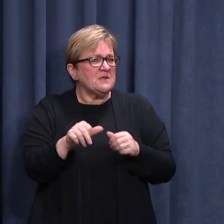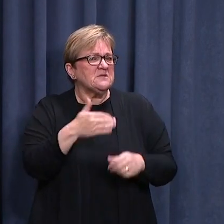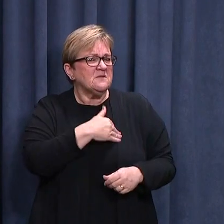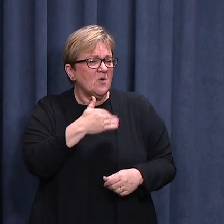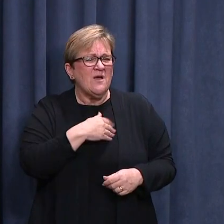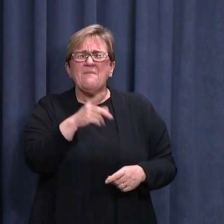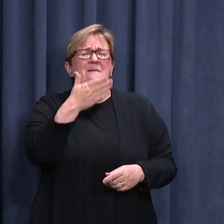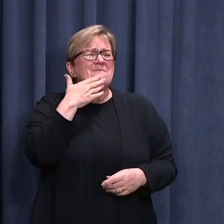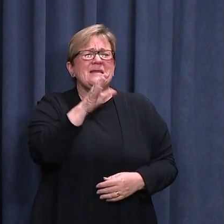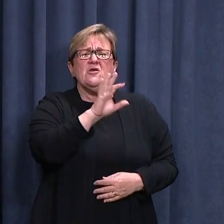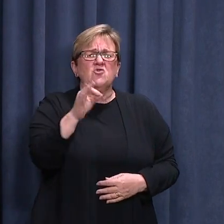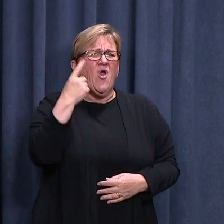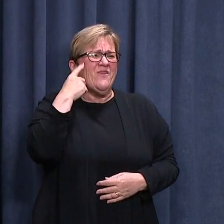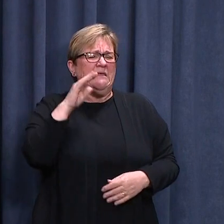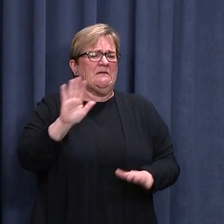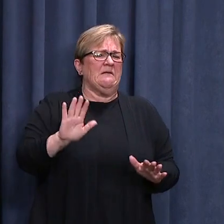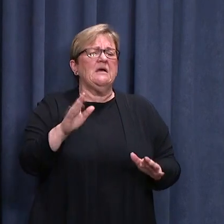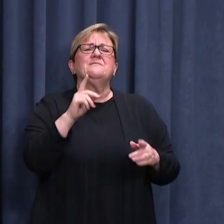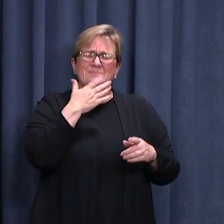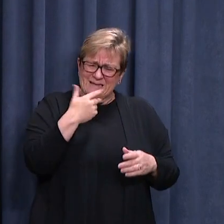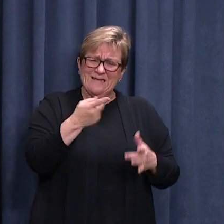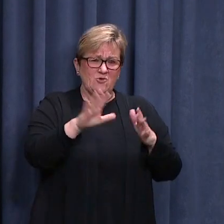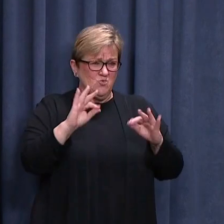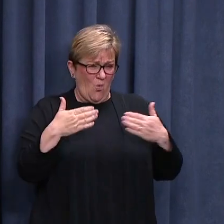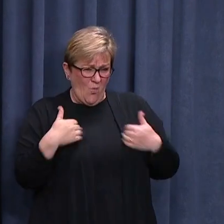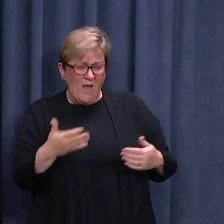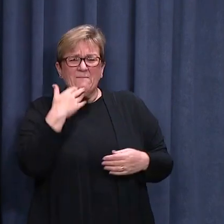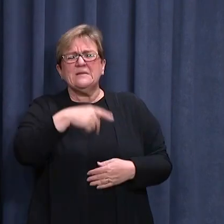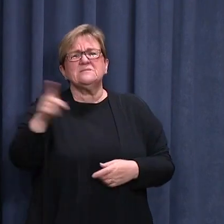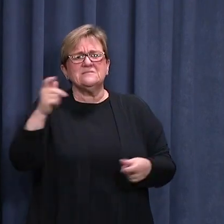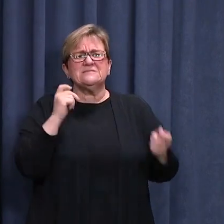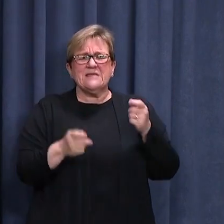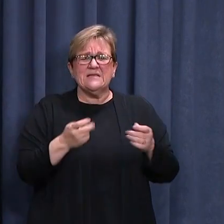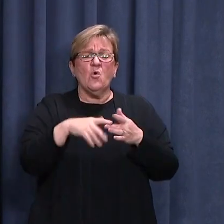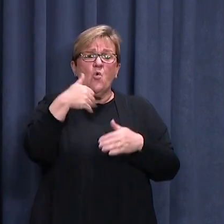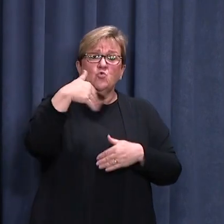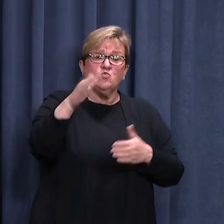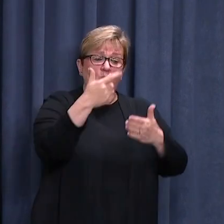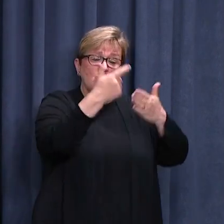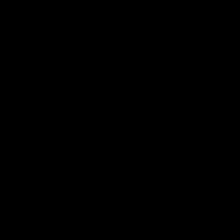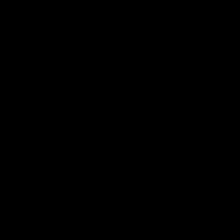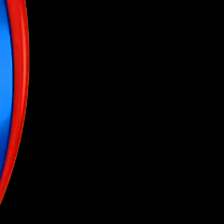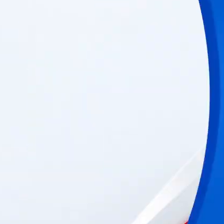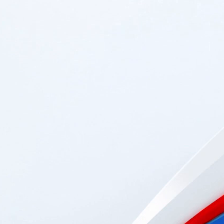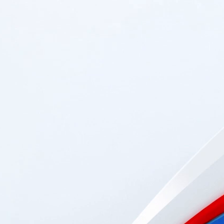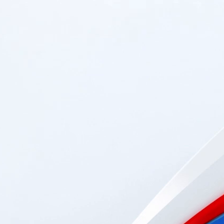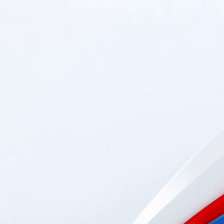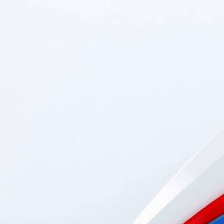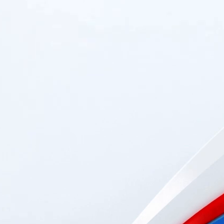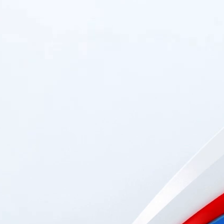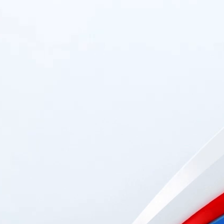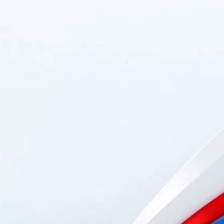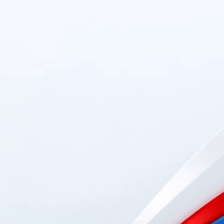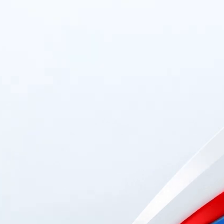don't hesitate to get tested tested if you have any symptoms at all or have been to any of the exposure sites. you